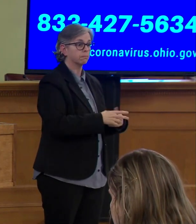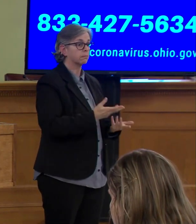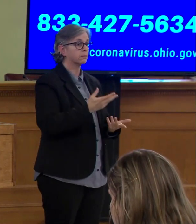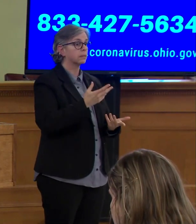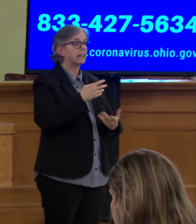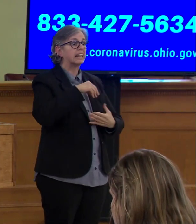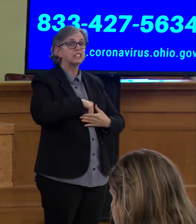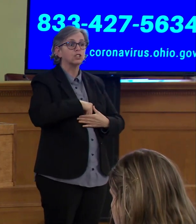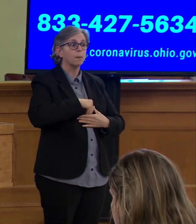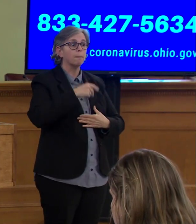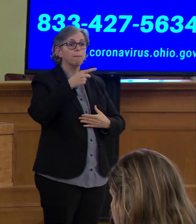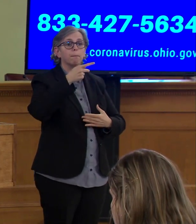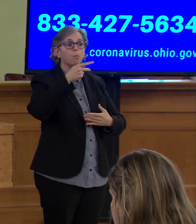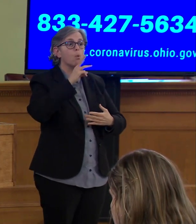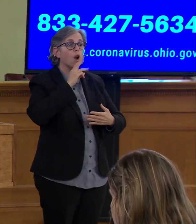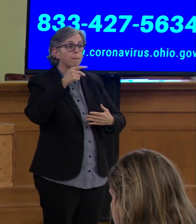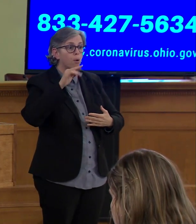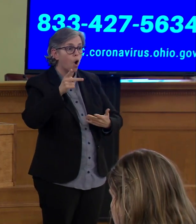trampoline parks.